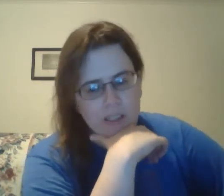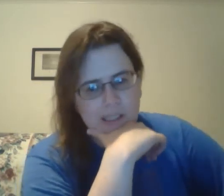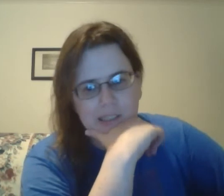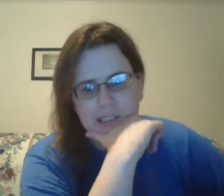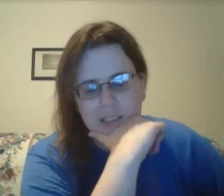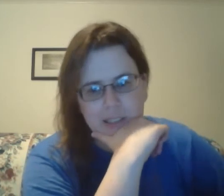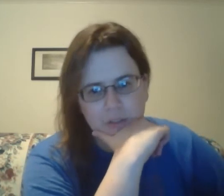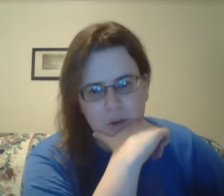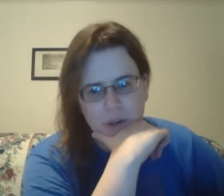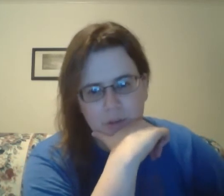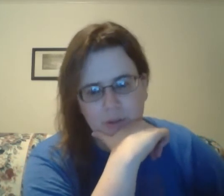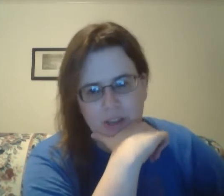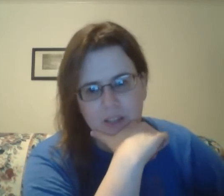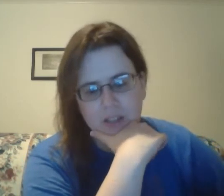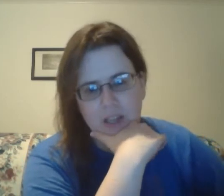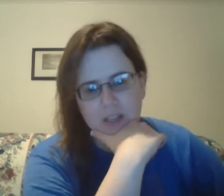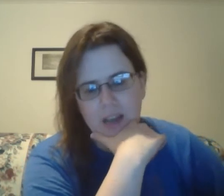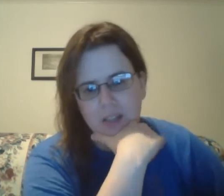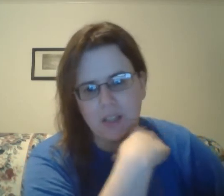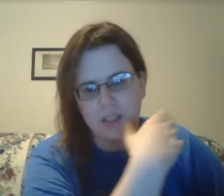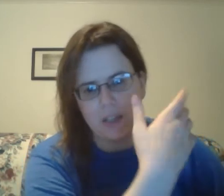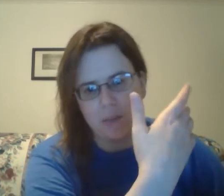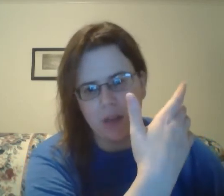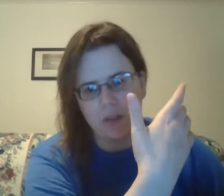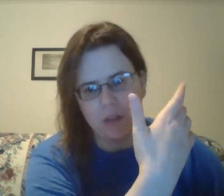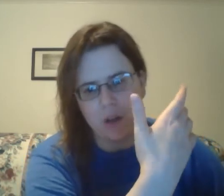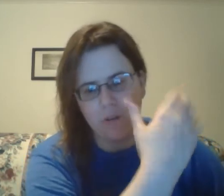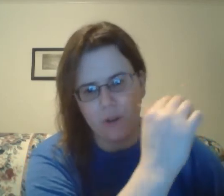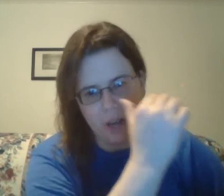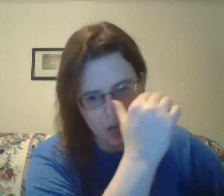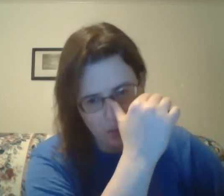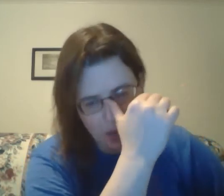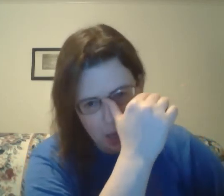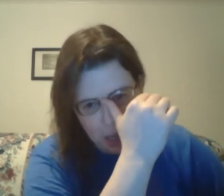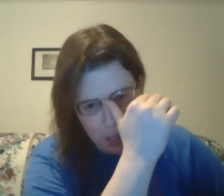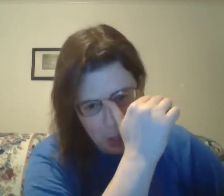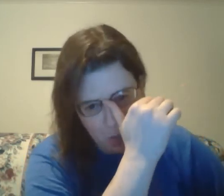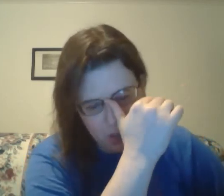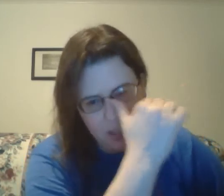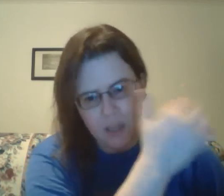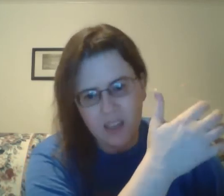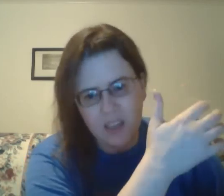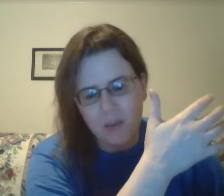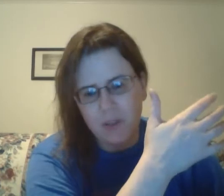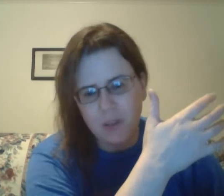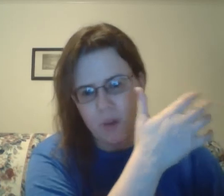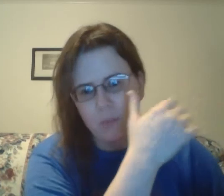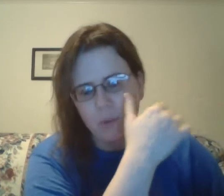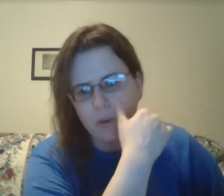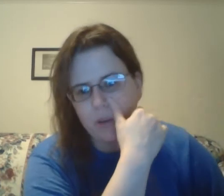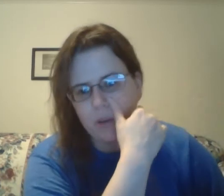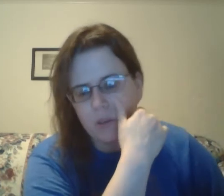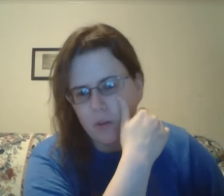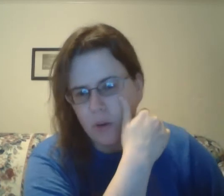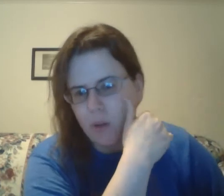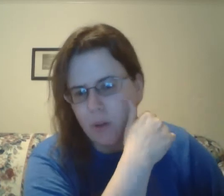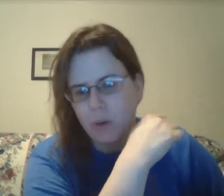goodness. Of course, we faced the Saints last season. They beat us in overtime. It was, it was a bummer. It was a real bummer.